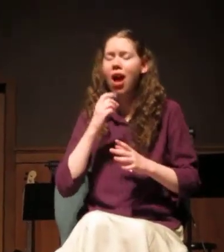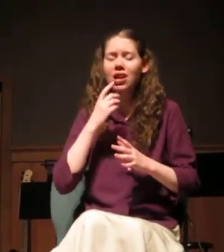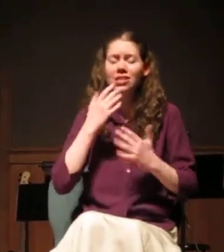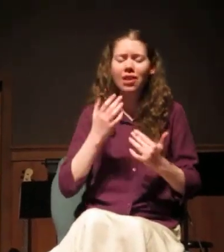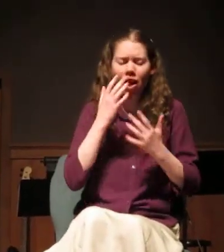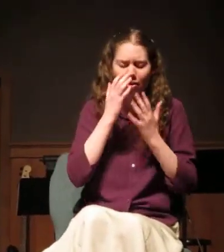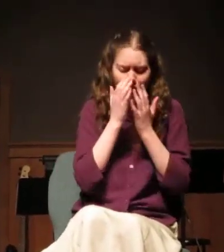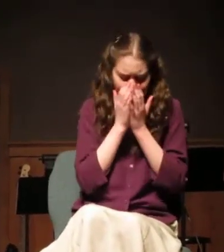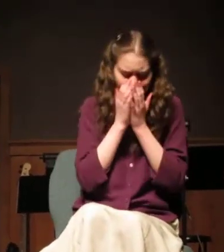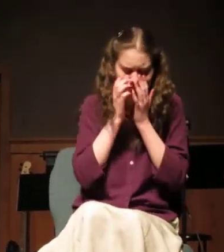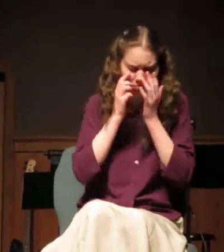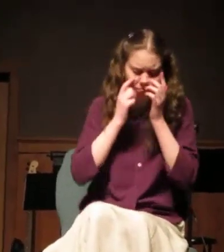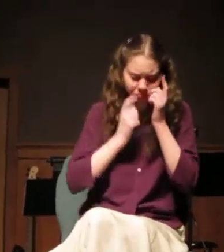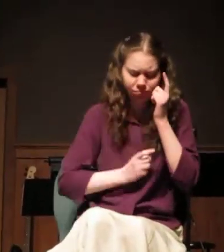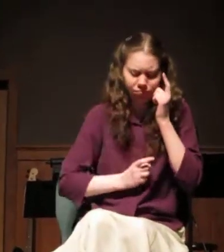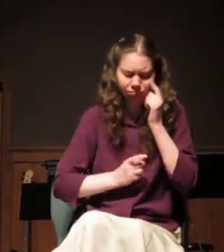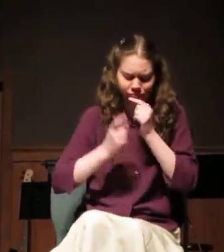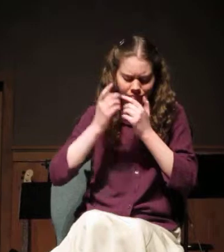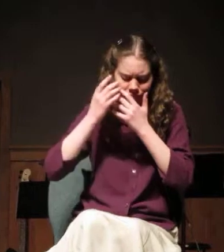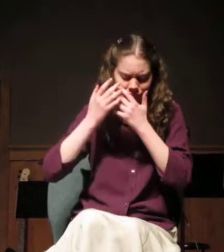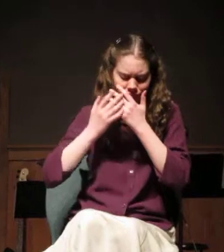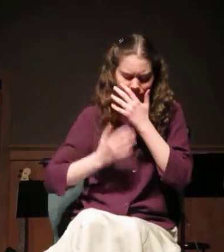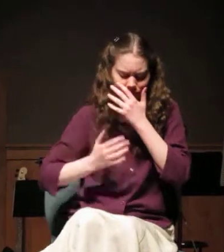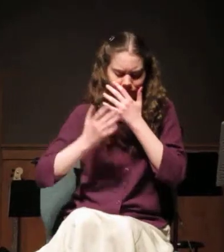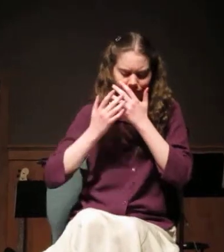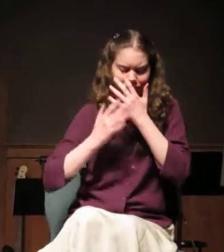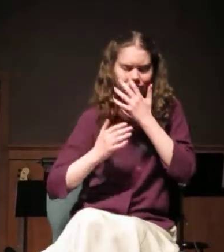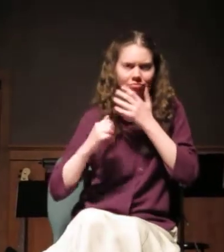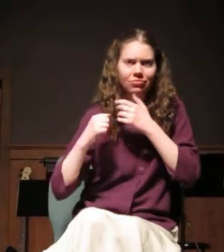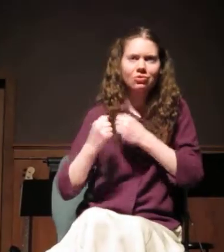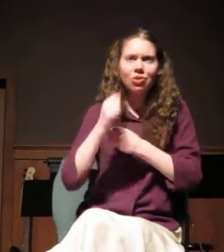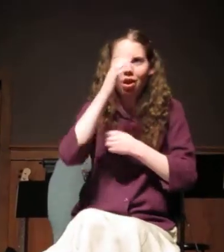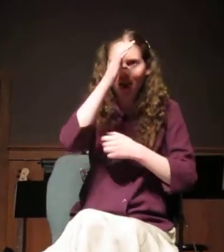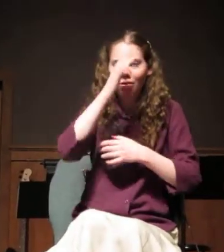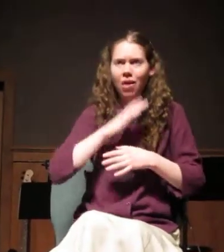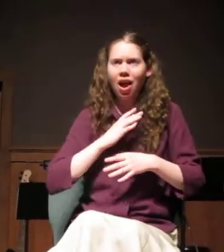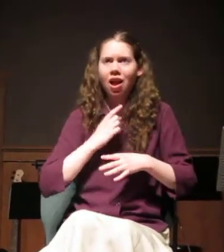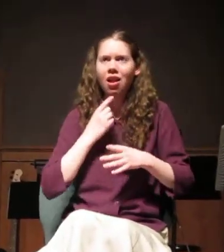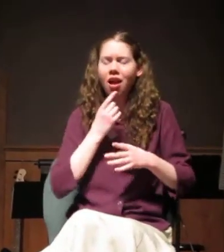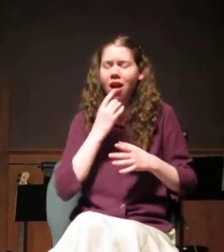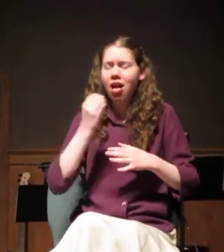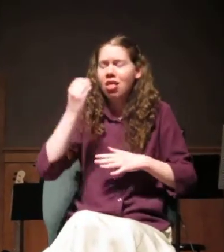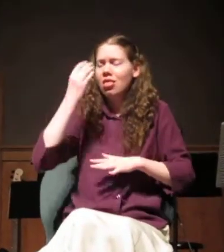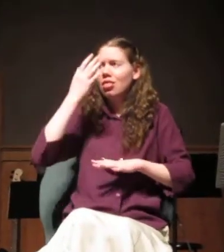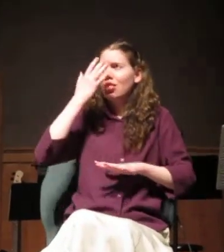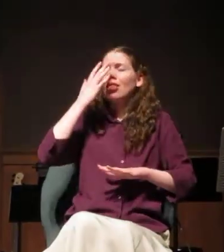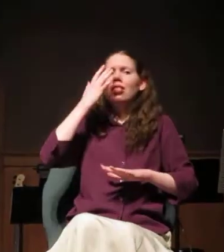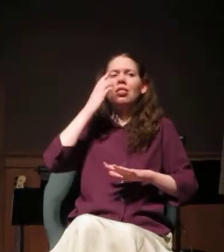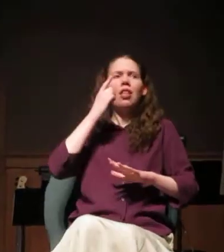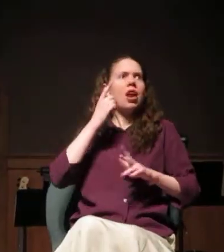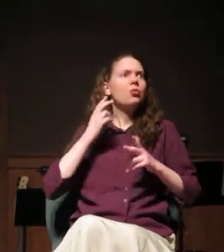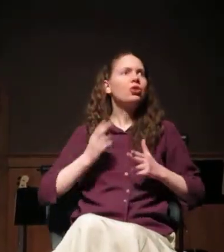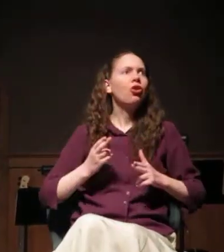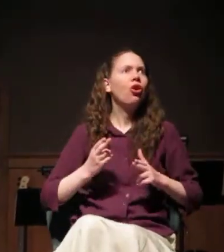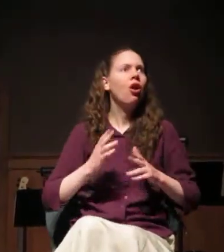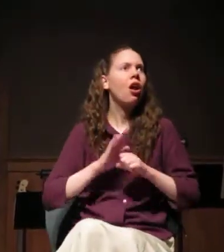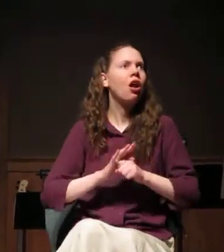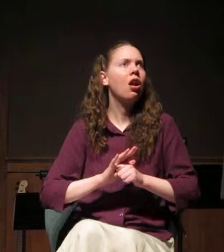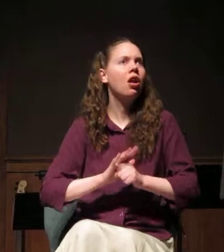strong, intelligent ragman, and the sun heard both the sky and out of my eyes, and the ragman seemed more and more to hurry. Are you